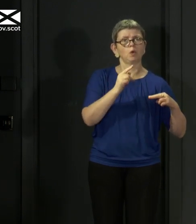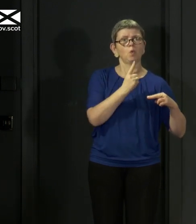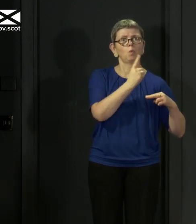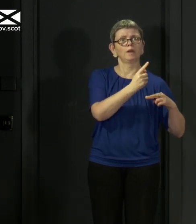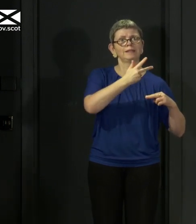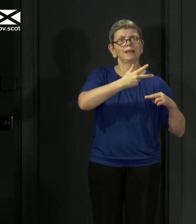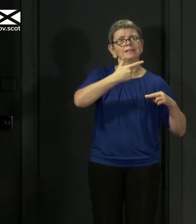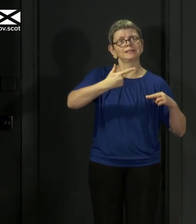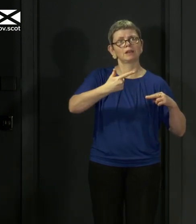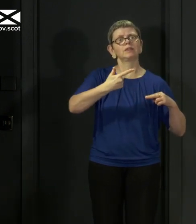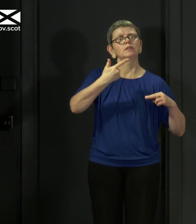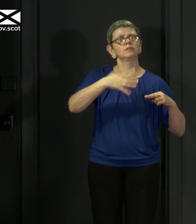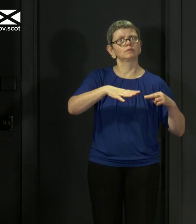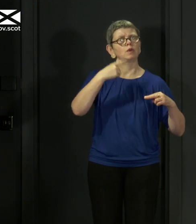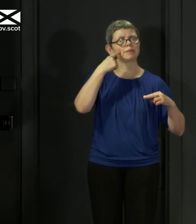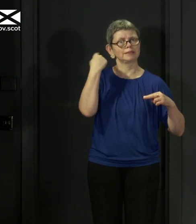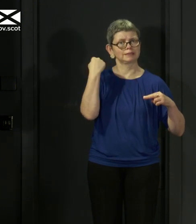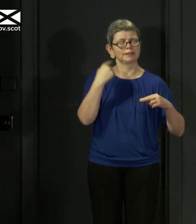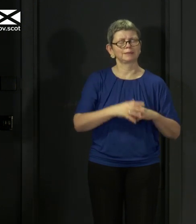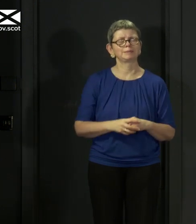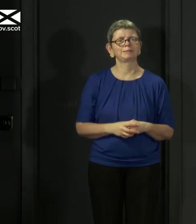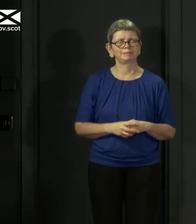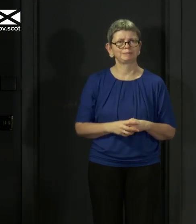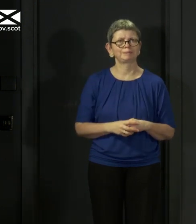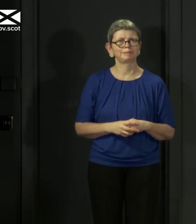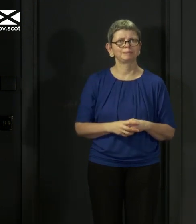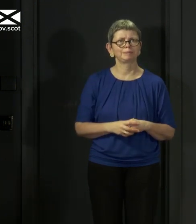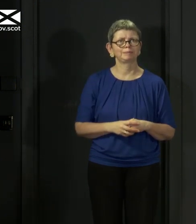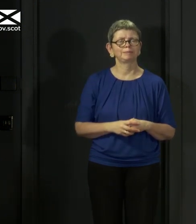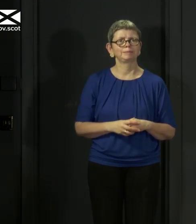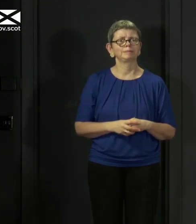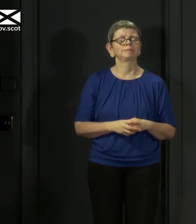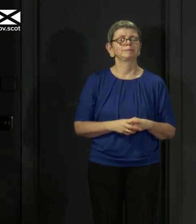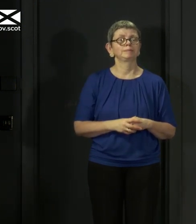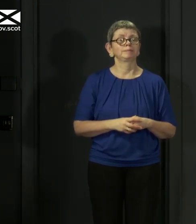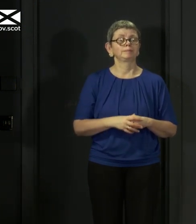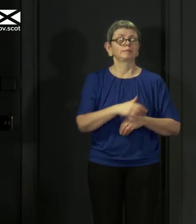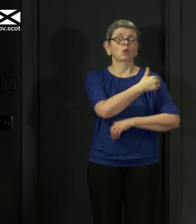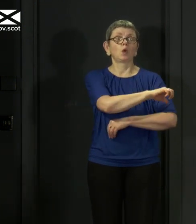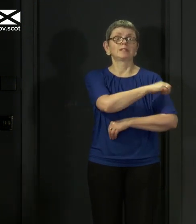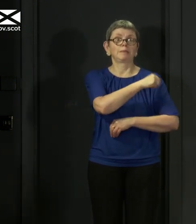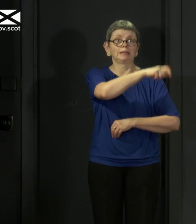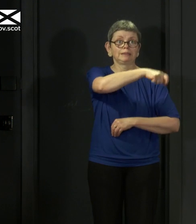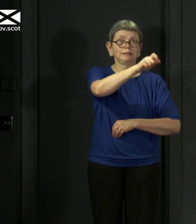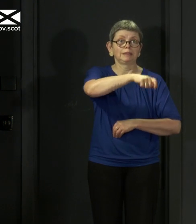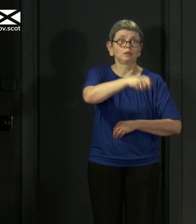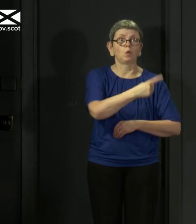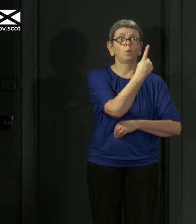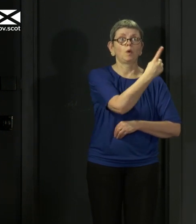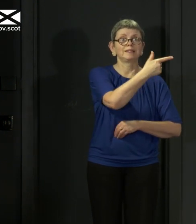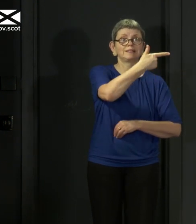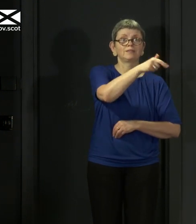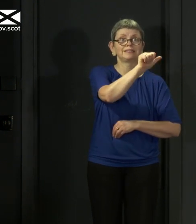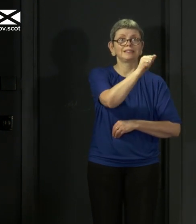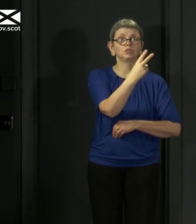197 from yesterday. A total of 1,762 patients are currently